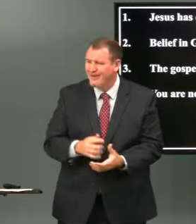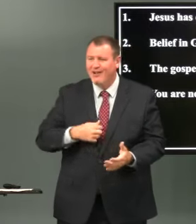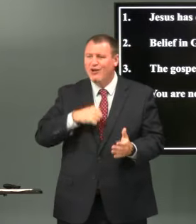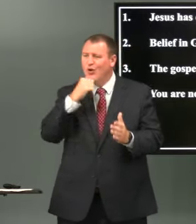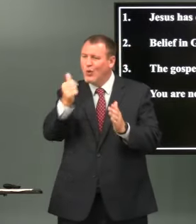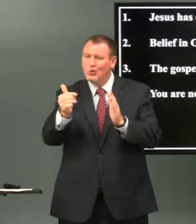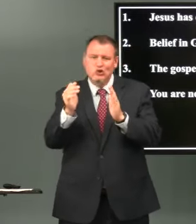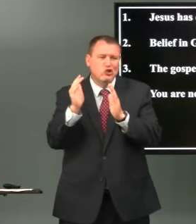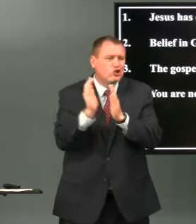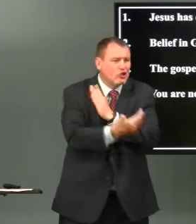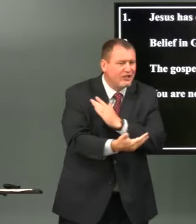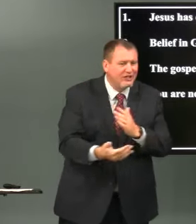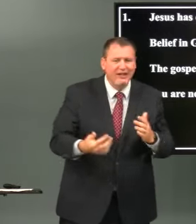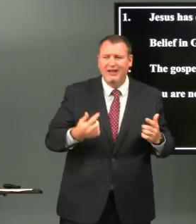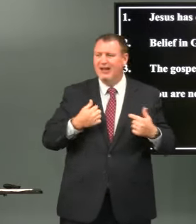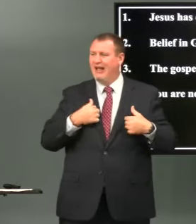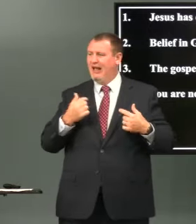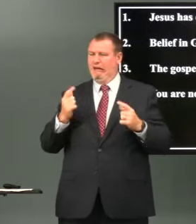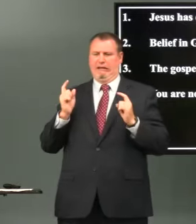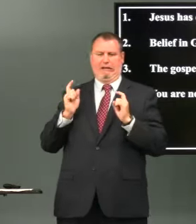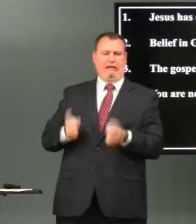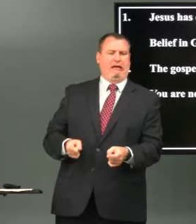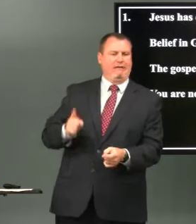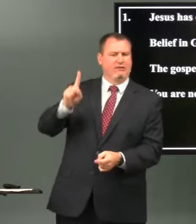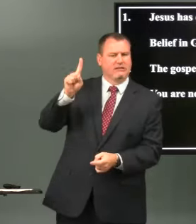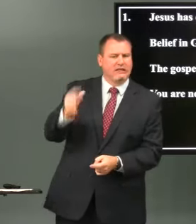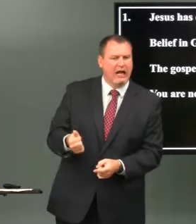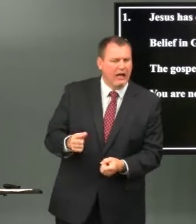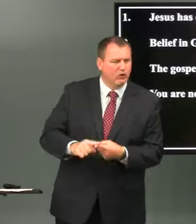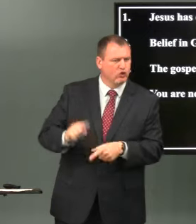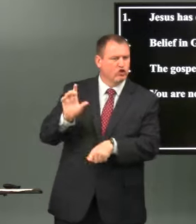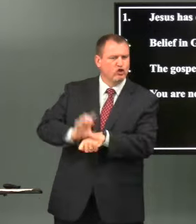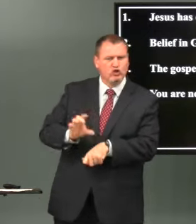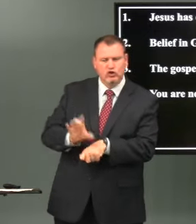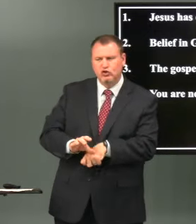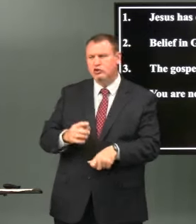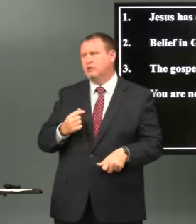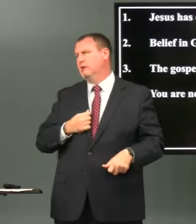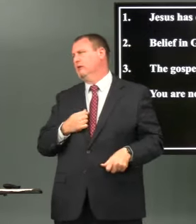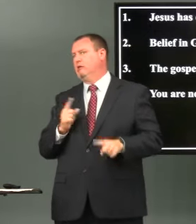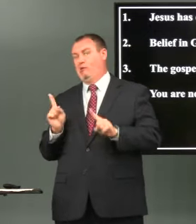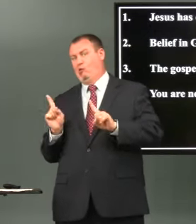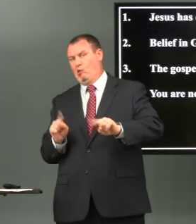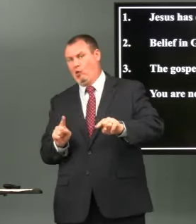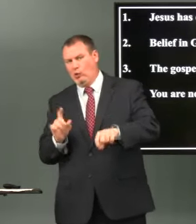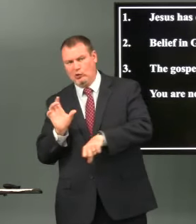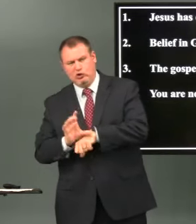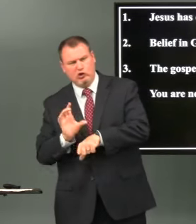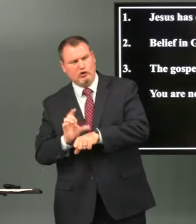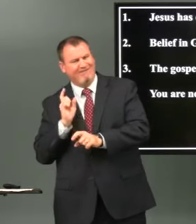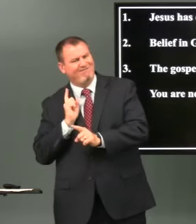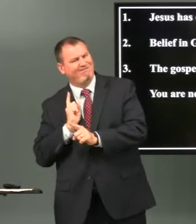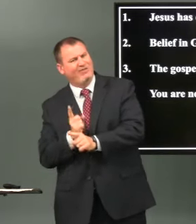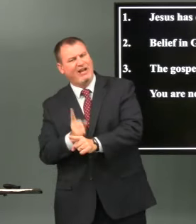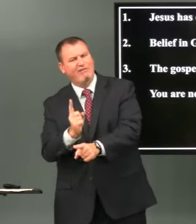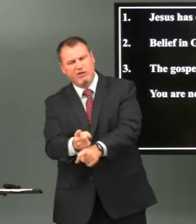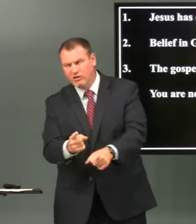to my wife and I don't cheat and I give a tie to the church and I go to church